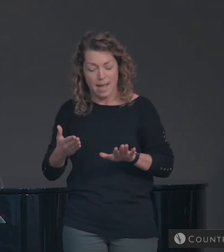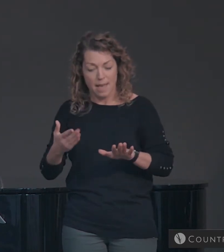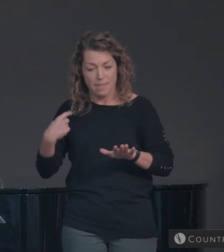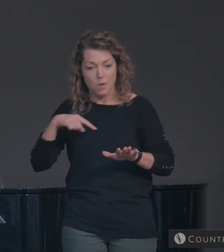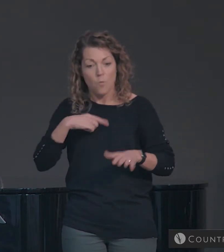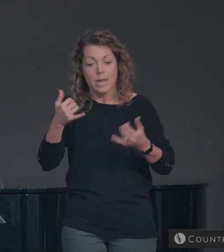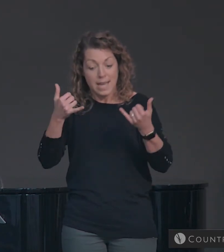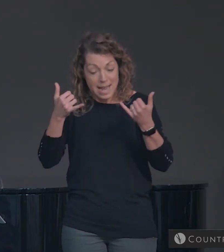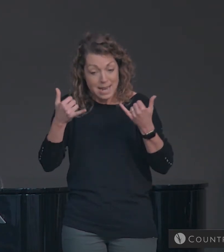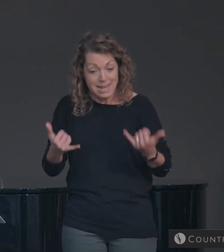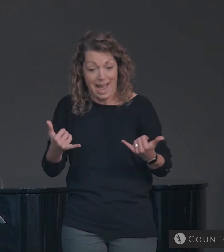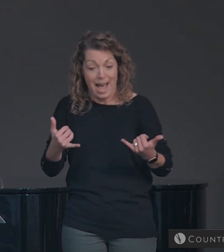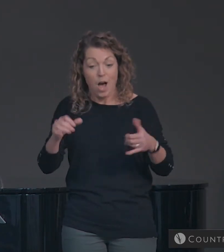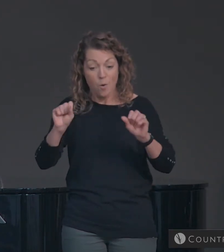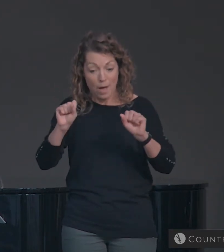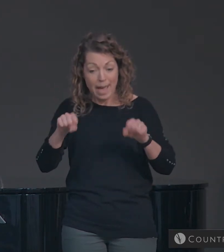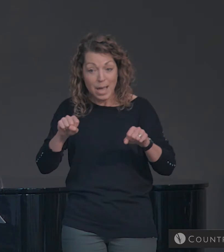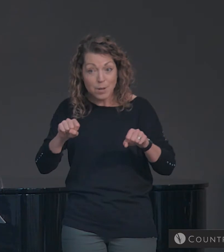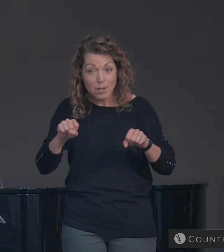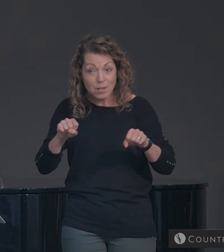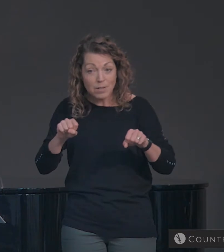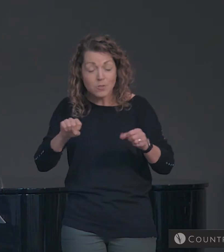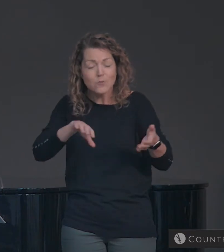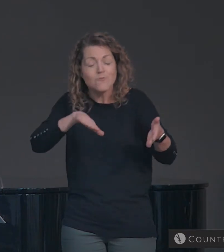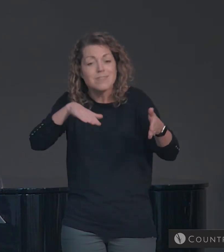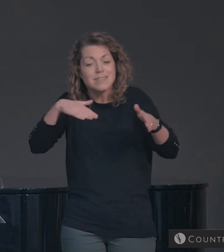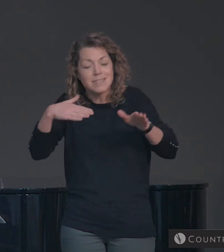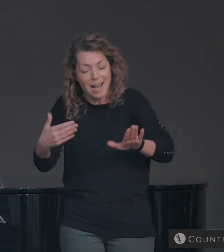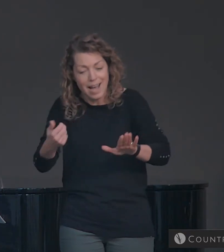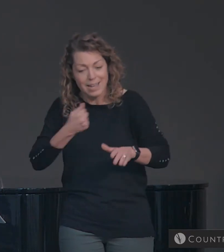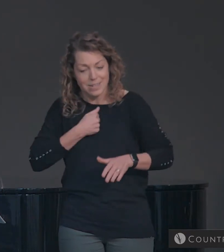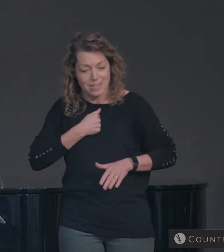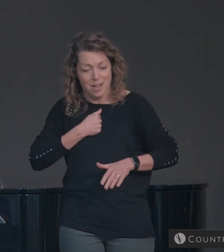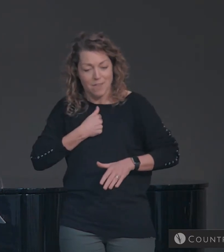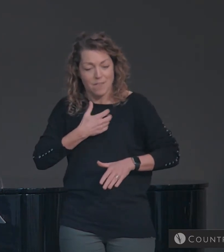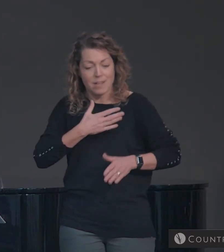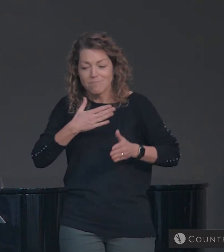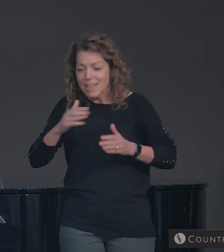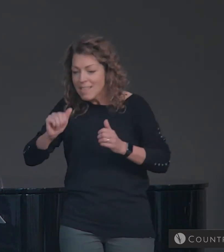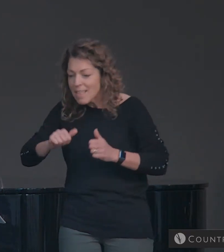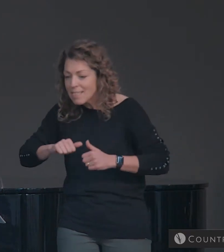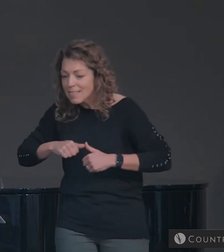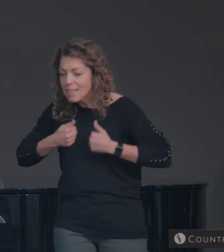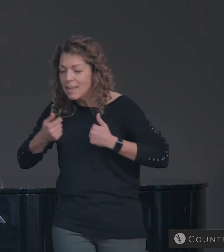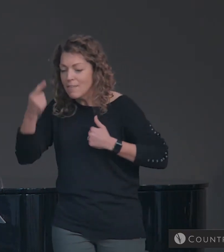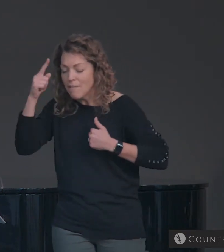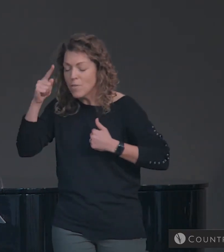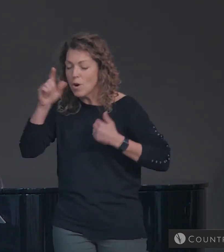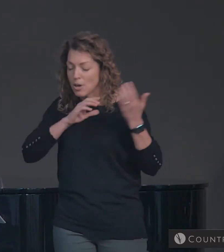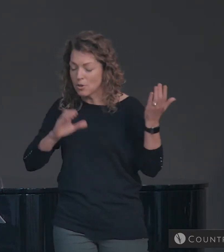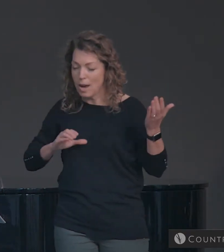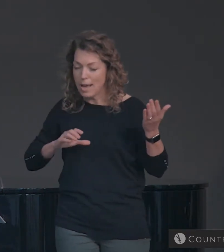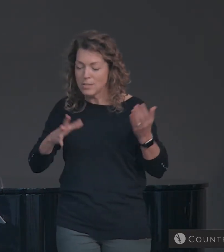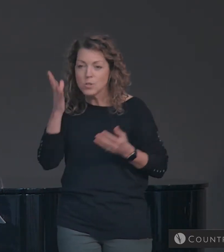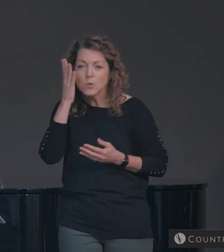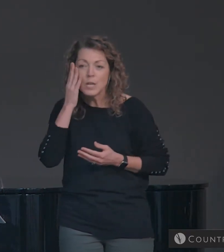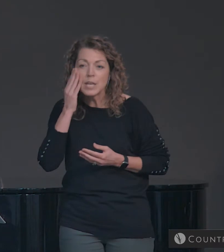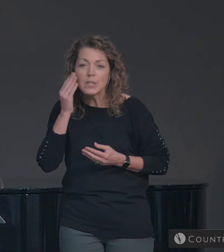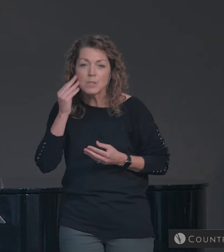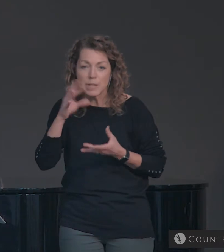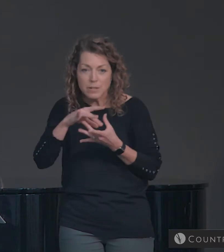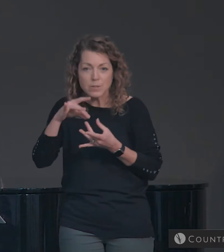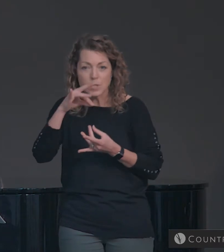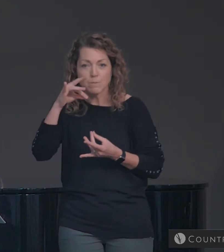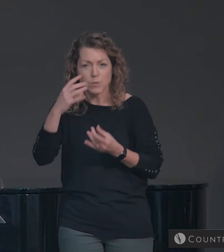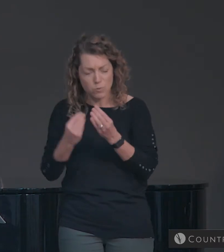able to die to ourselves and to live to Christ, to experience spiritual growth in our lives.